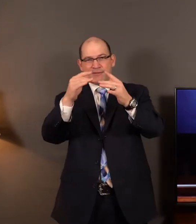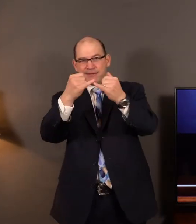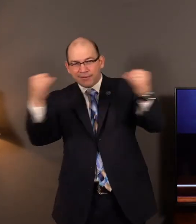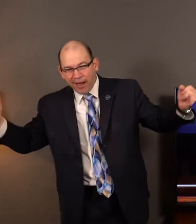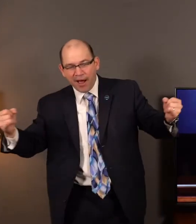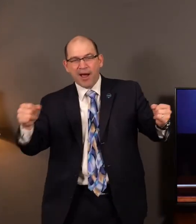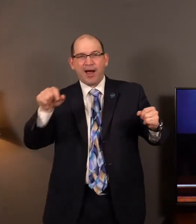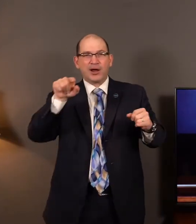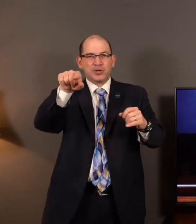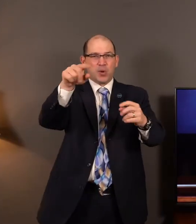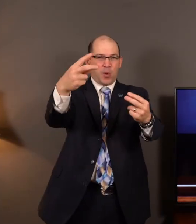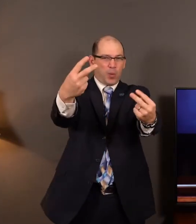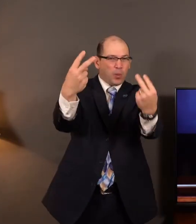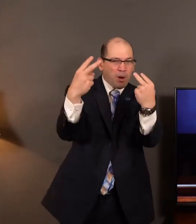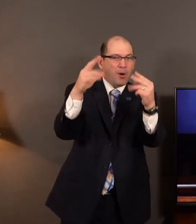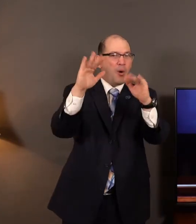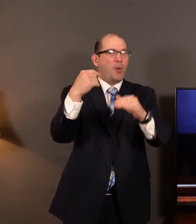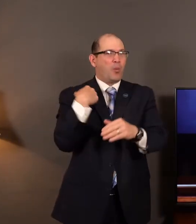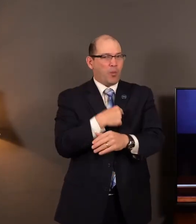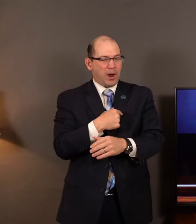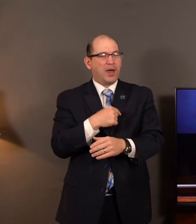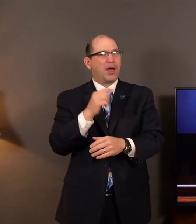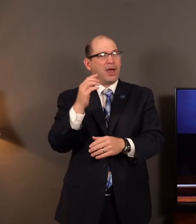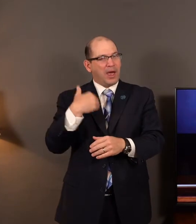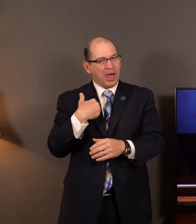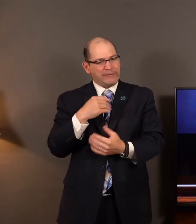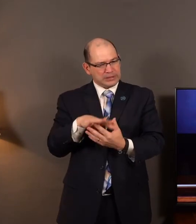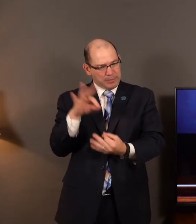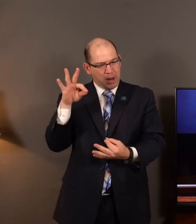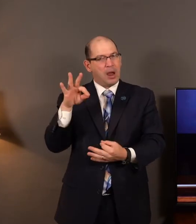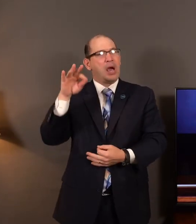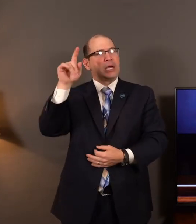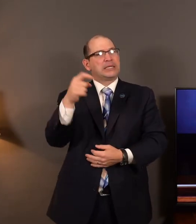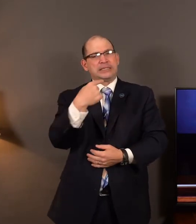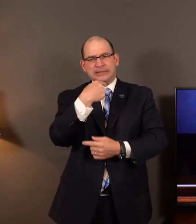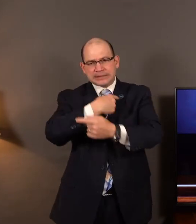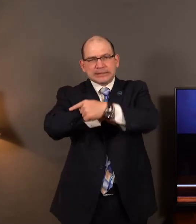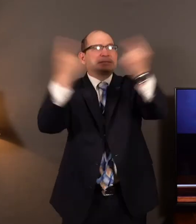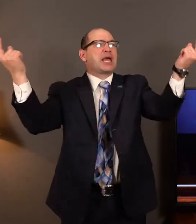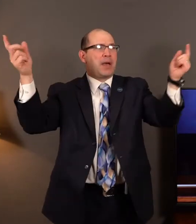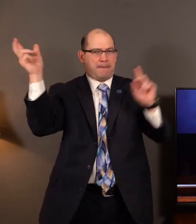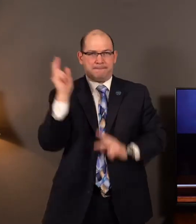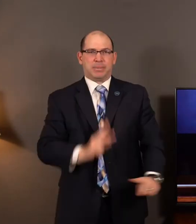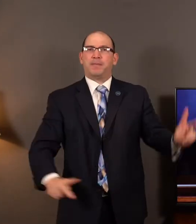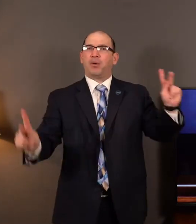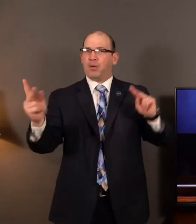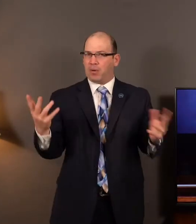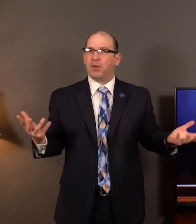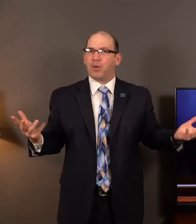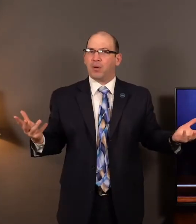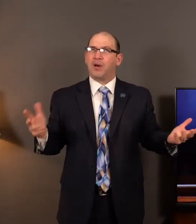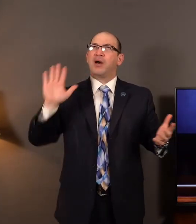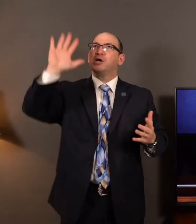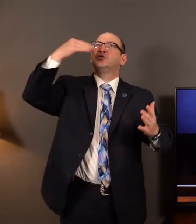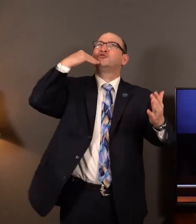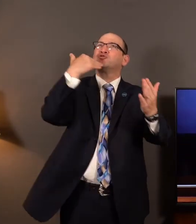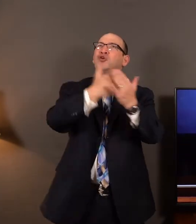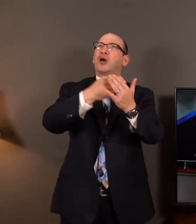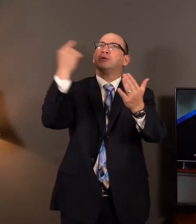listening, may you and I have a spirit this week. We have got to tell somebody else. May we take the good news of the gospel of